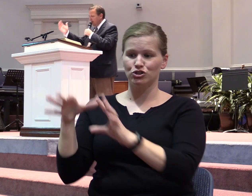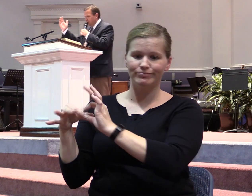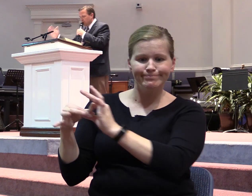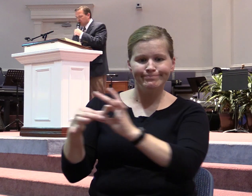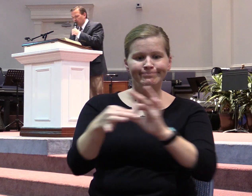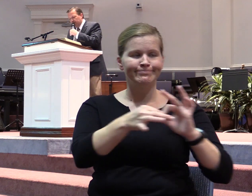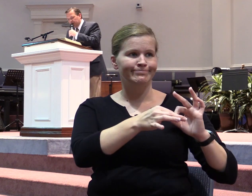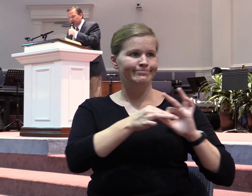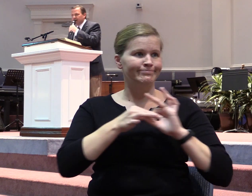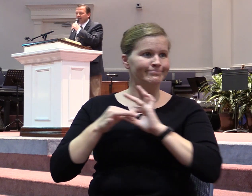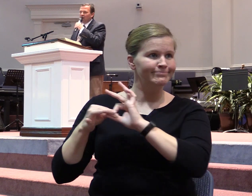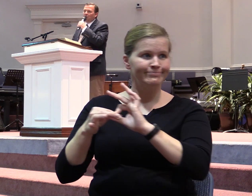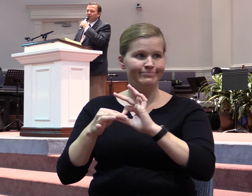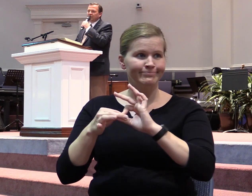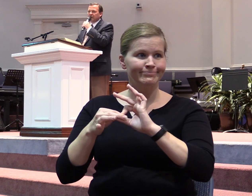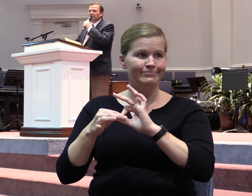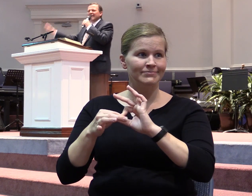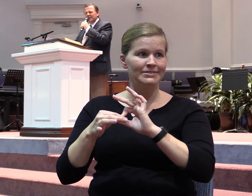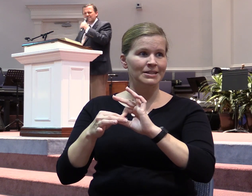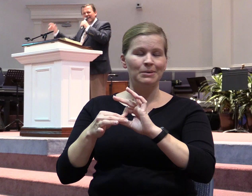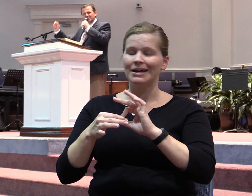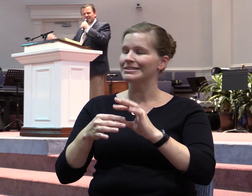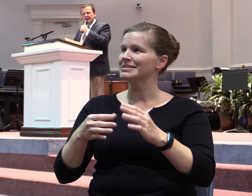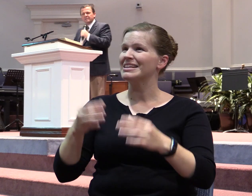There was two women who could not get along with each other. Imagine that.